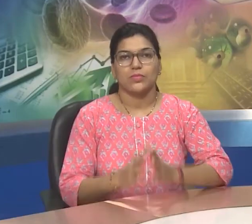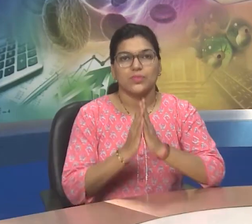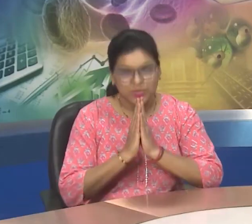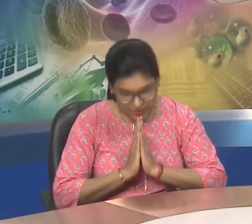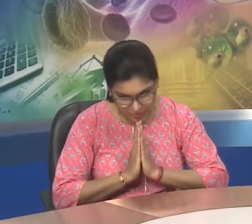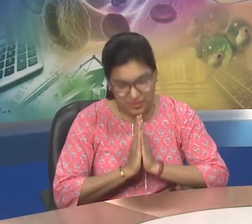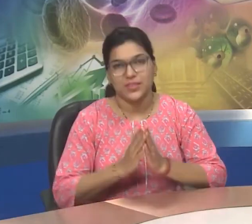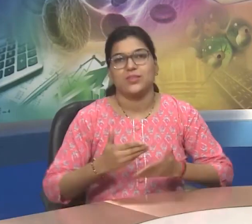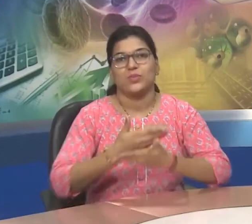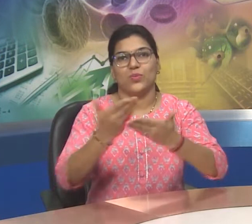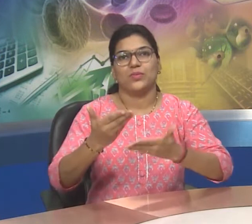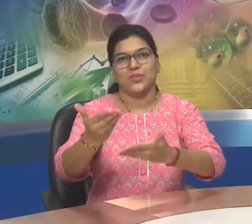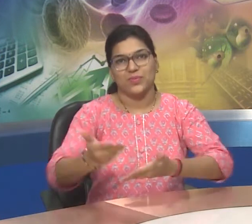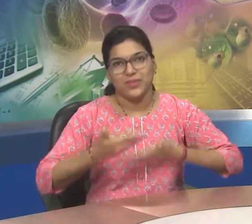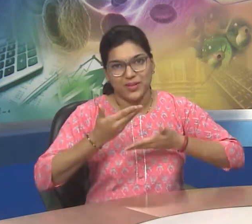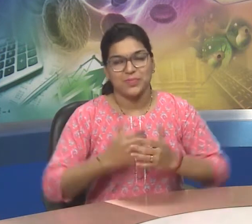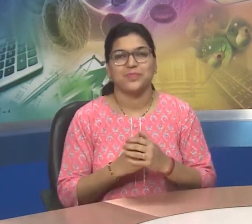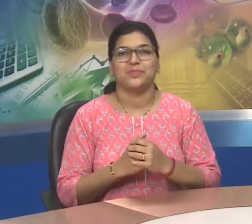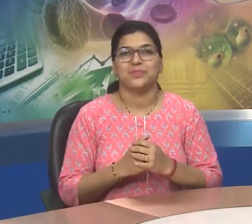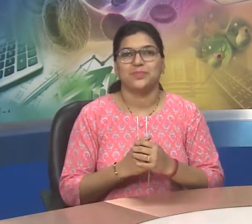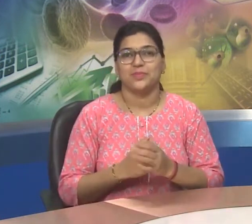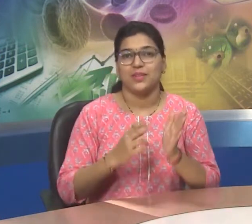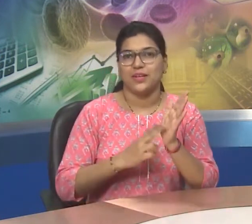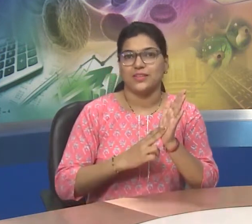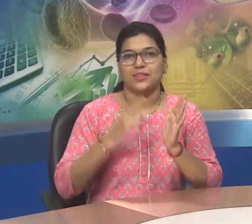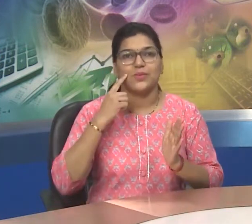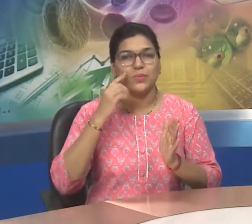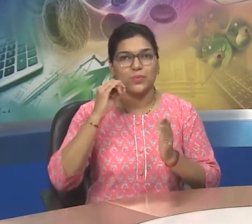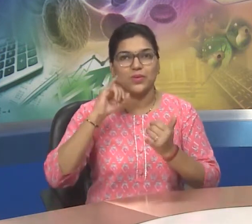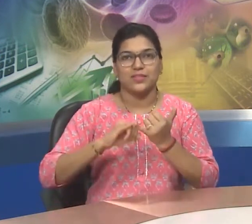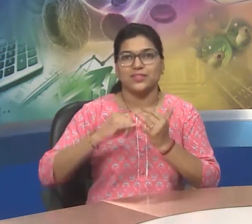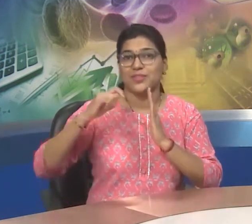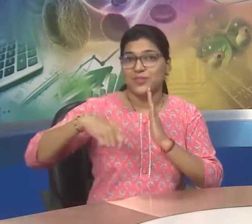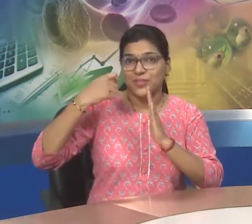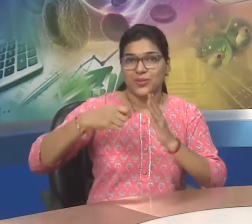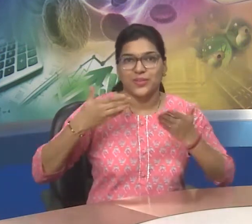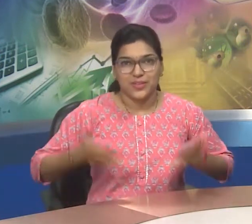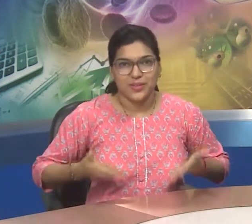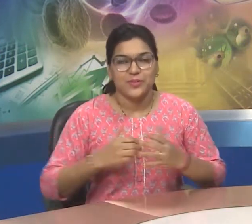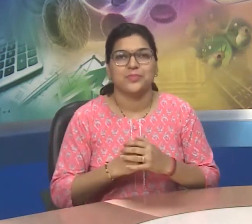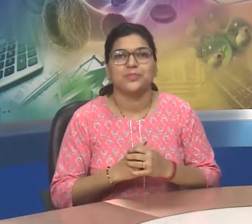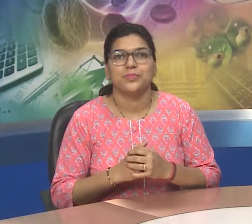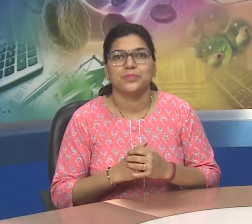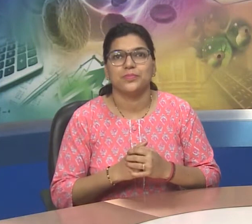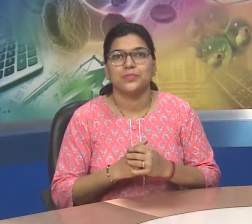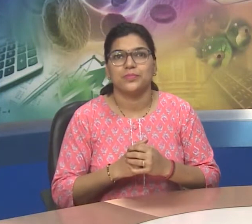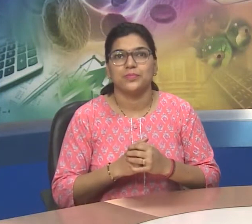Namaste, welcome you all in NIOS video class.